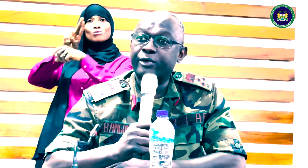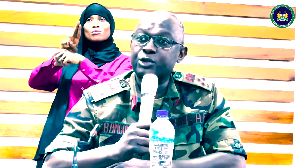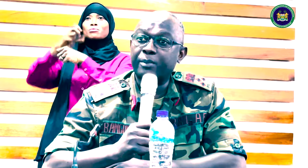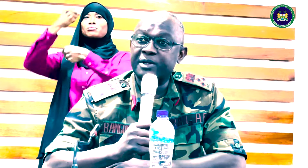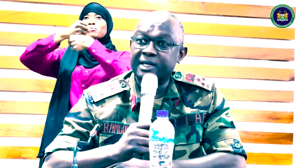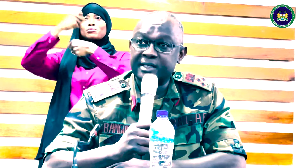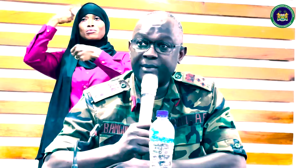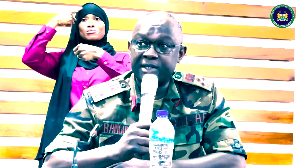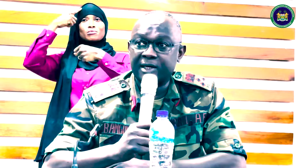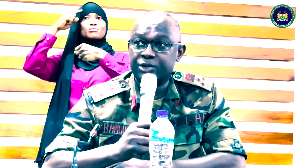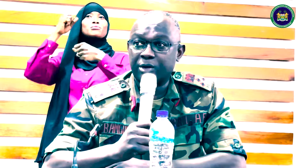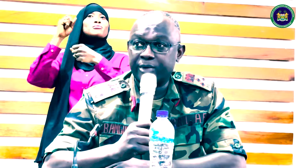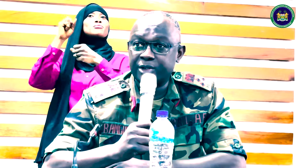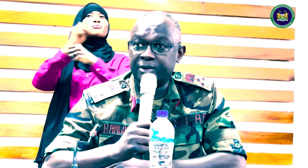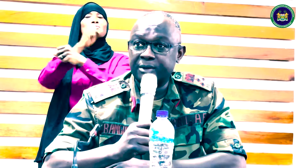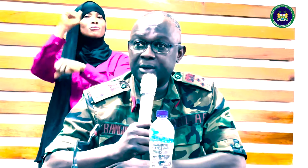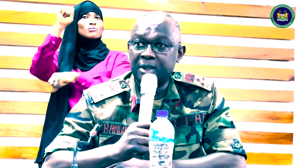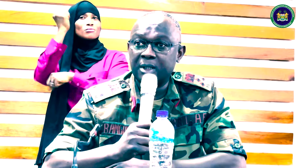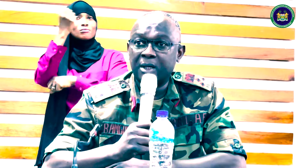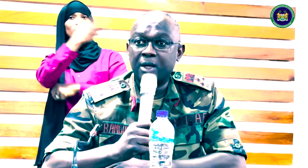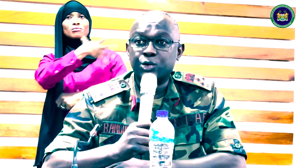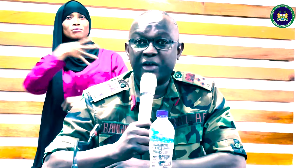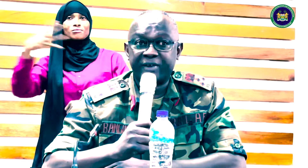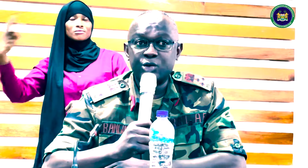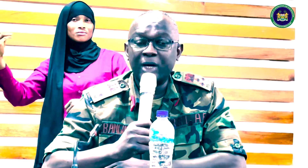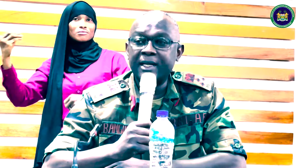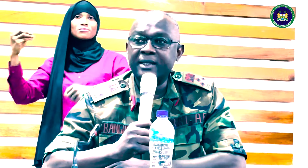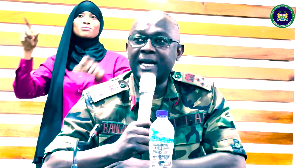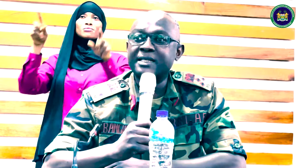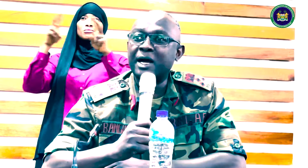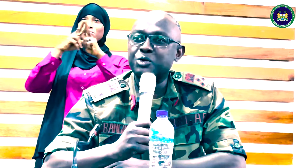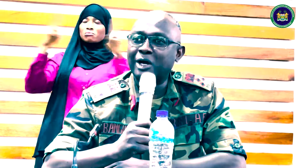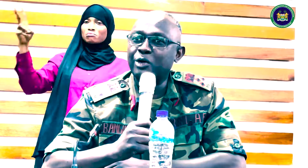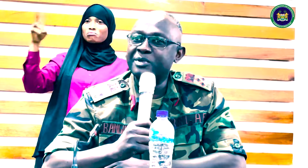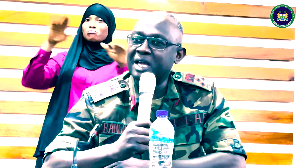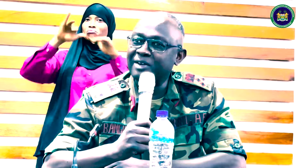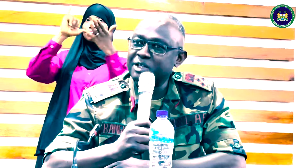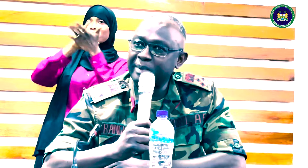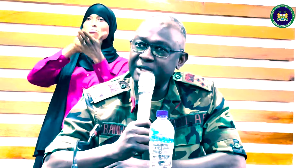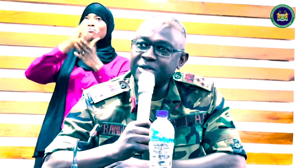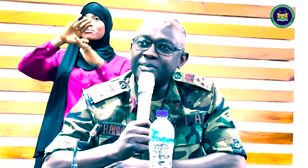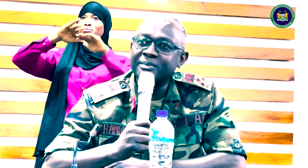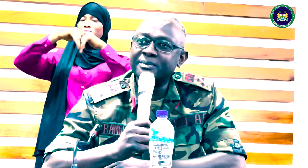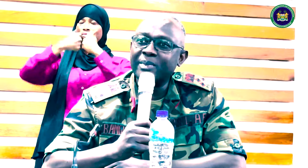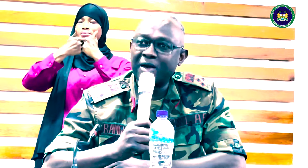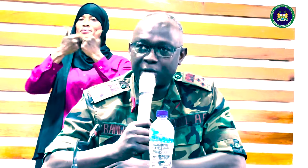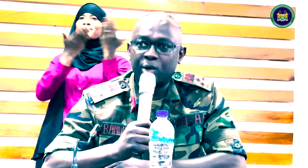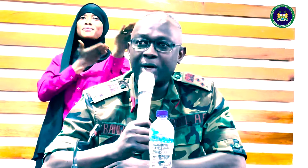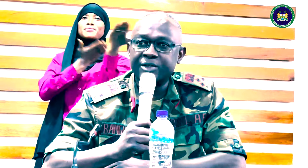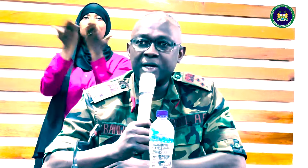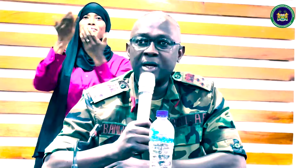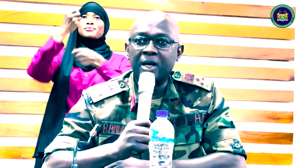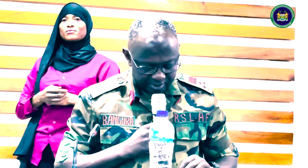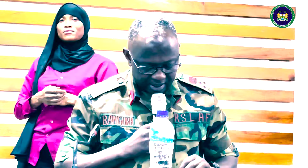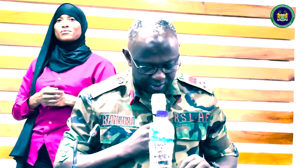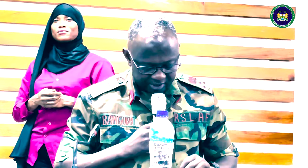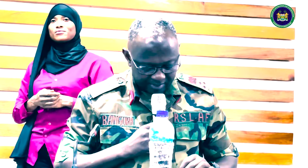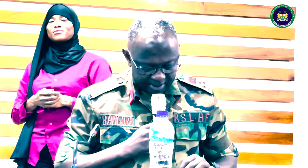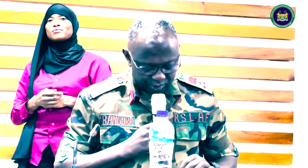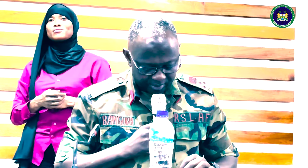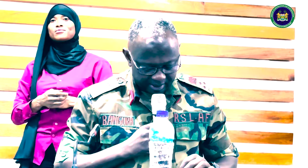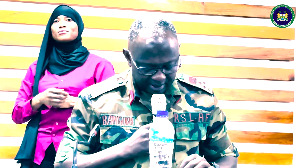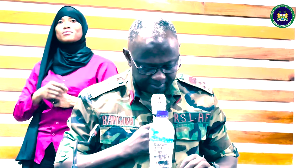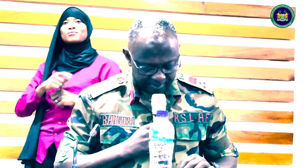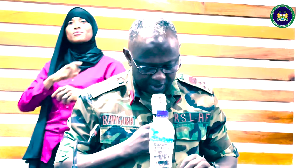operation for restore peace and stability of the storage. So eventually, that is how Suriyaloo will serve as a base for ECOWAS. The